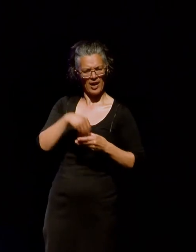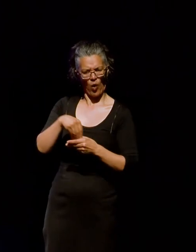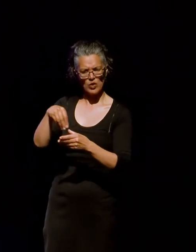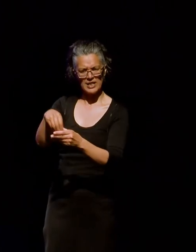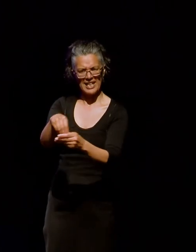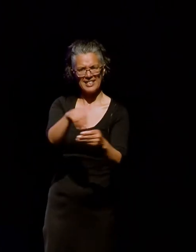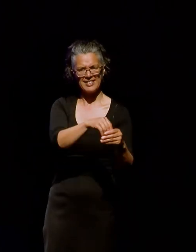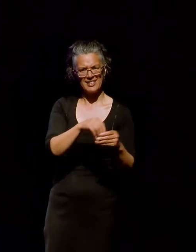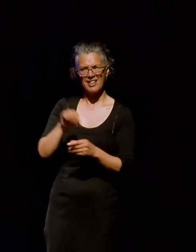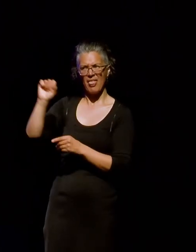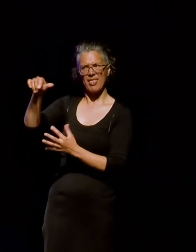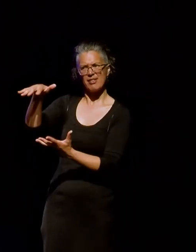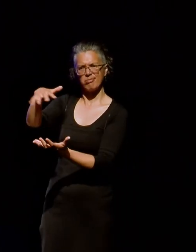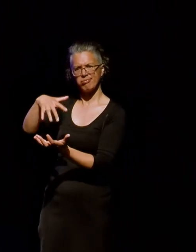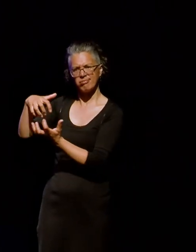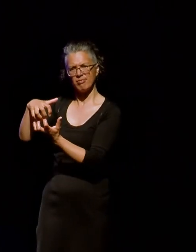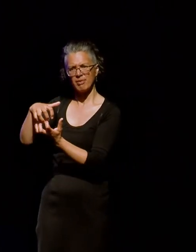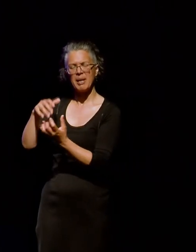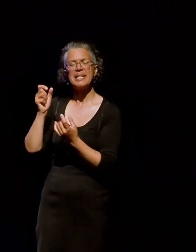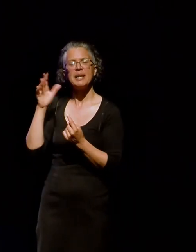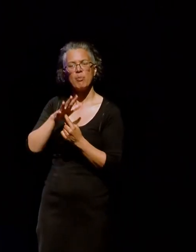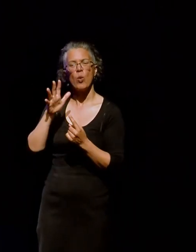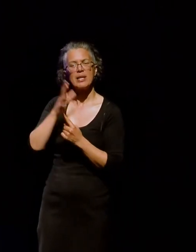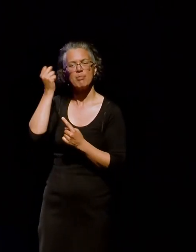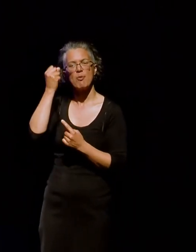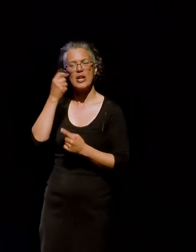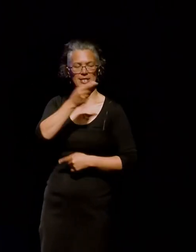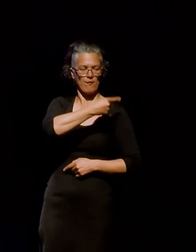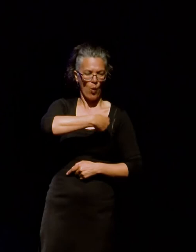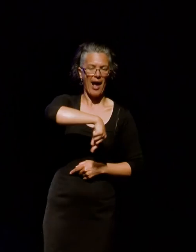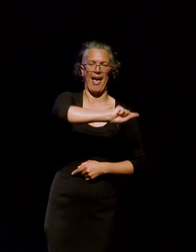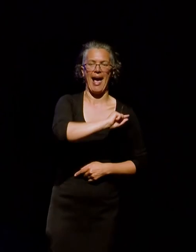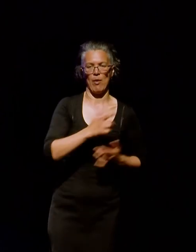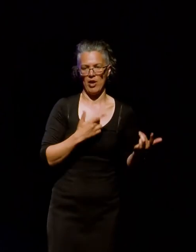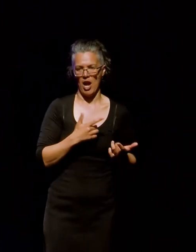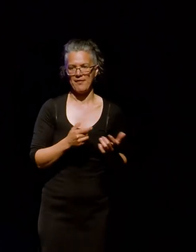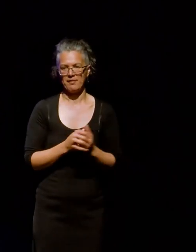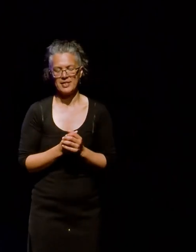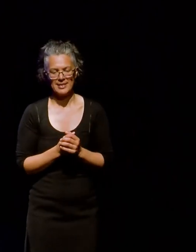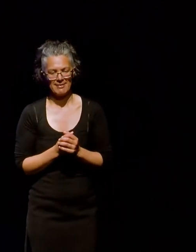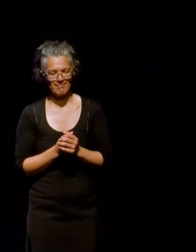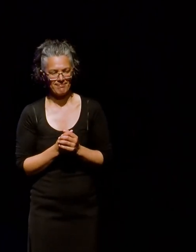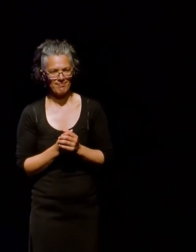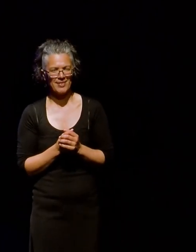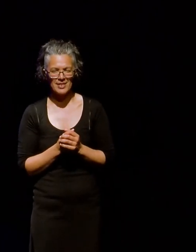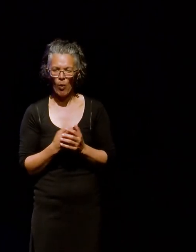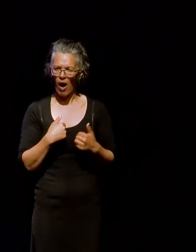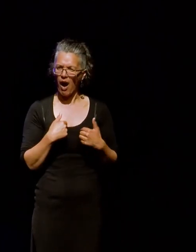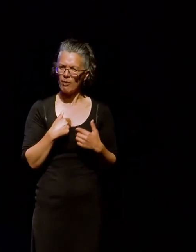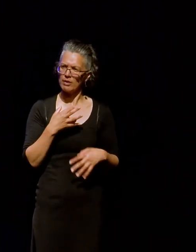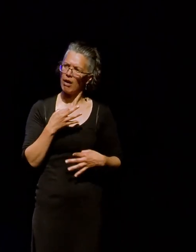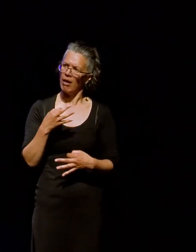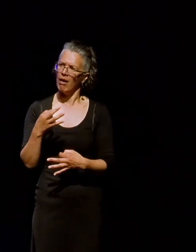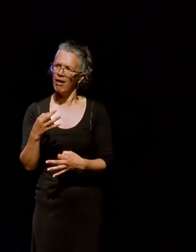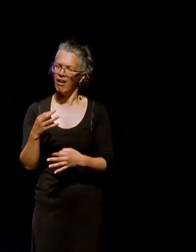they have in there is, um, an important memory. Um, and so that's part of what intrigued me. This idea that